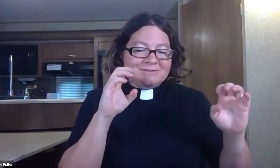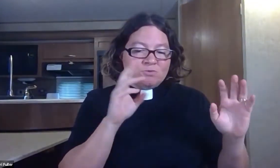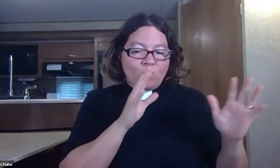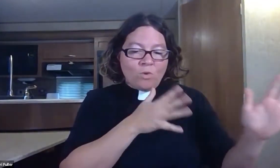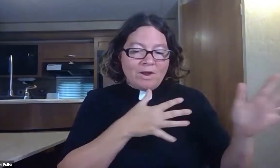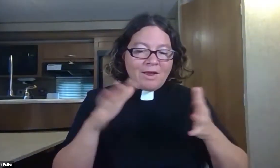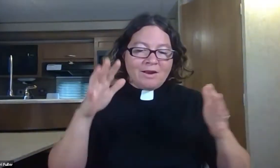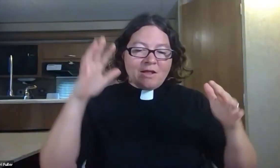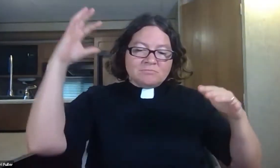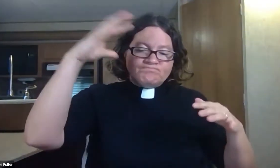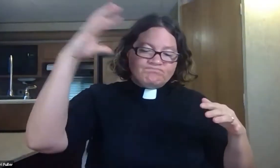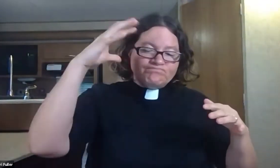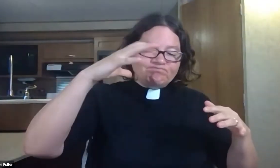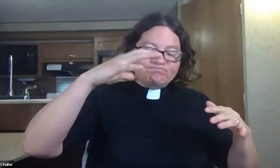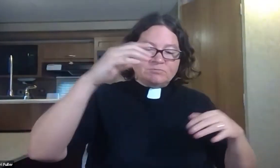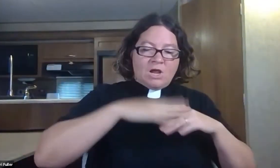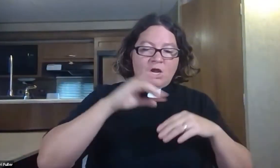God provided a dry east wind,